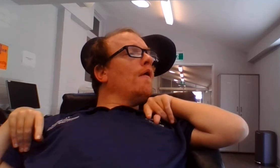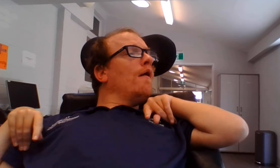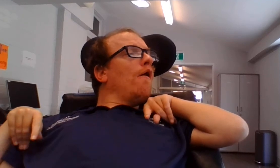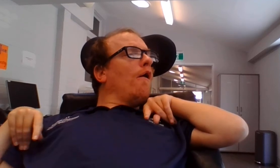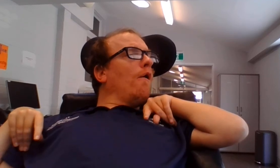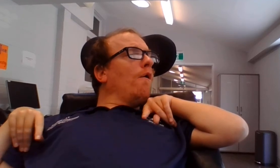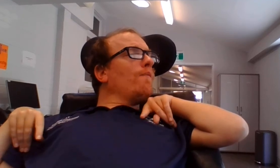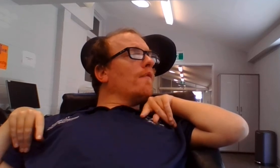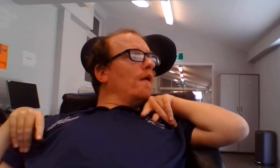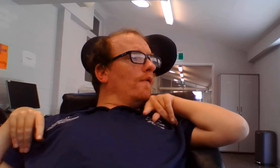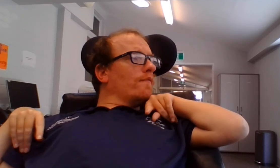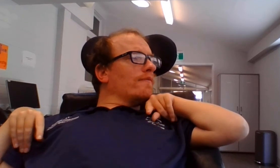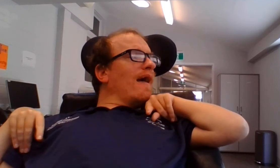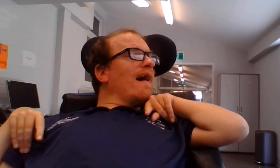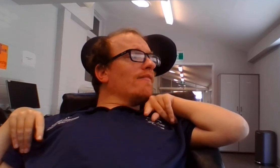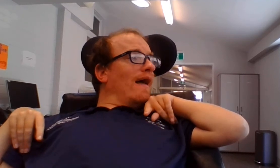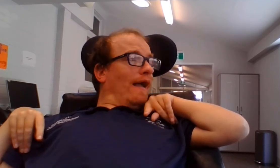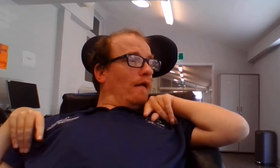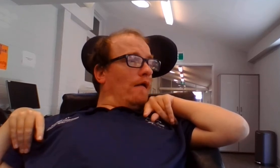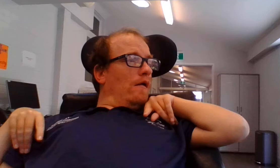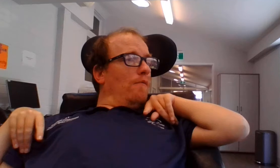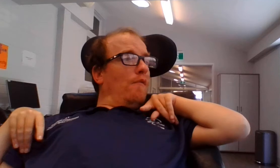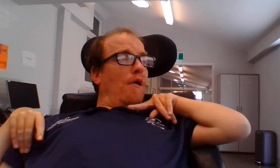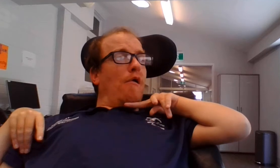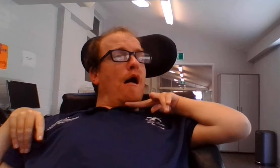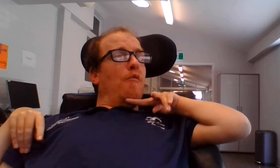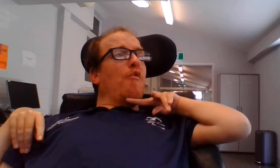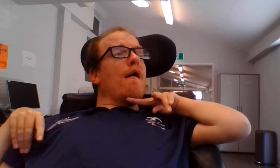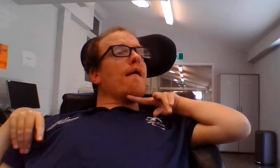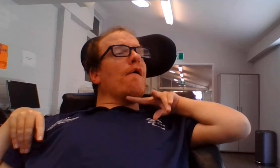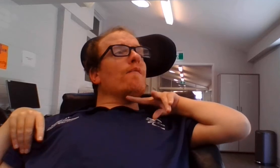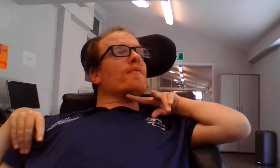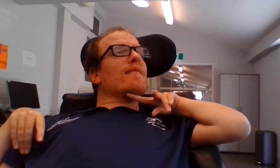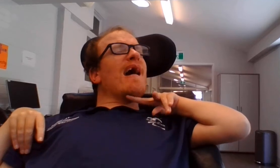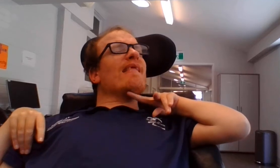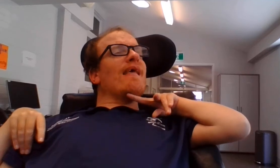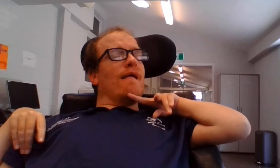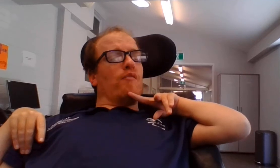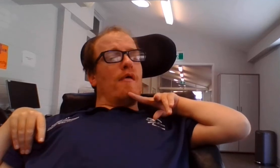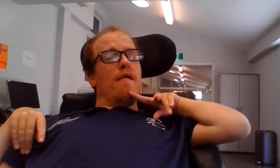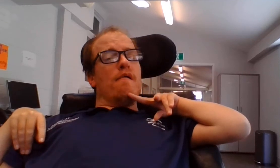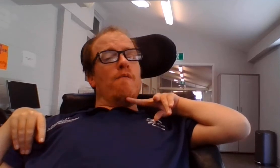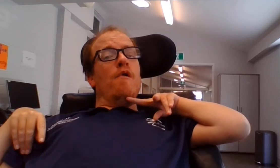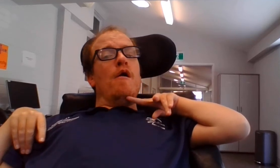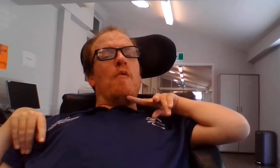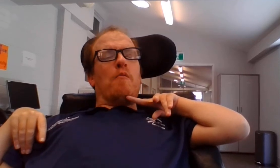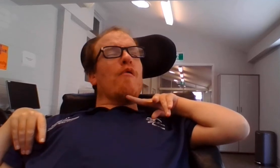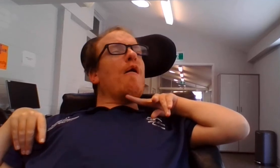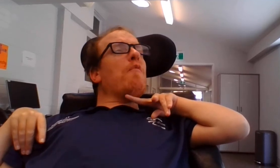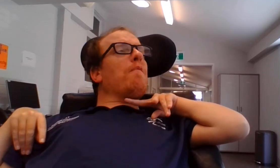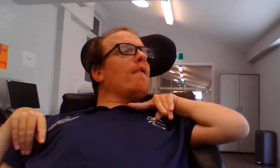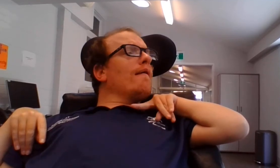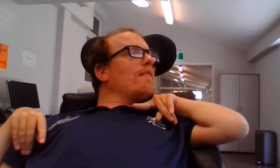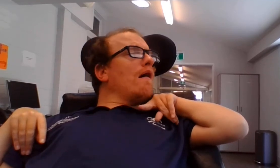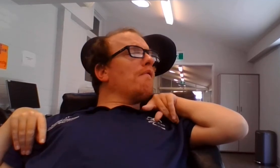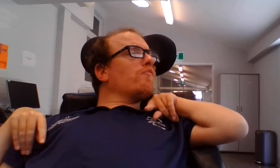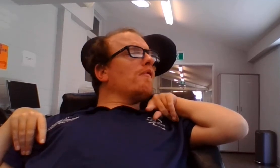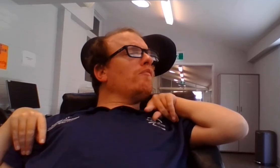on Sunday. Well, a week on Sunday. So, you've probably noticed